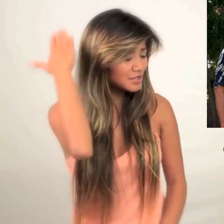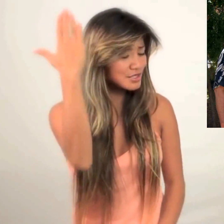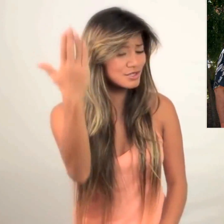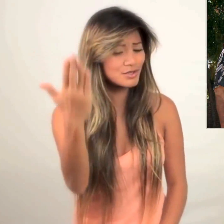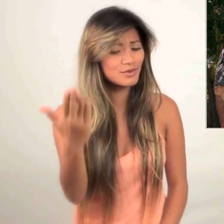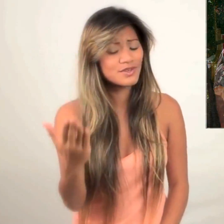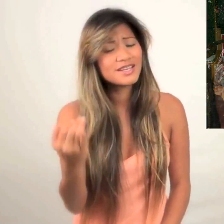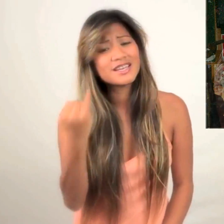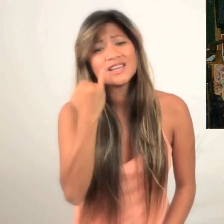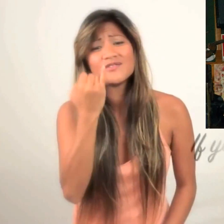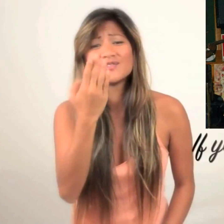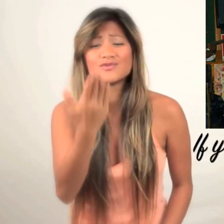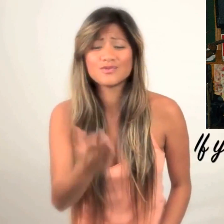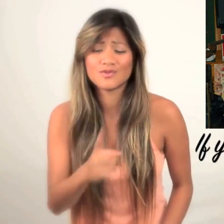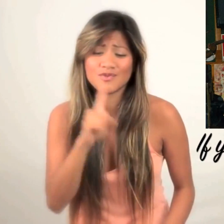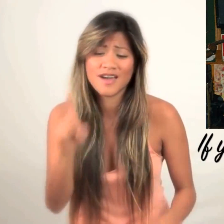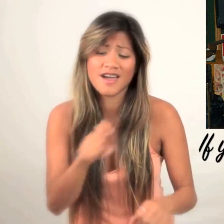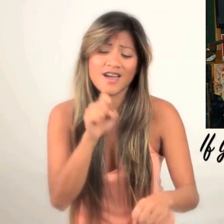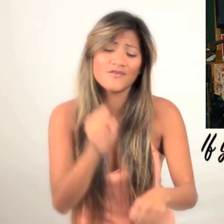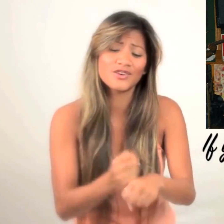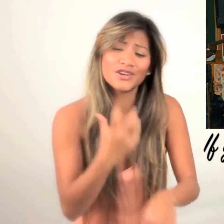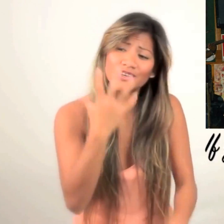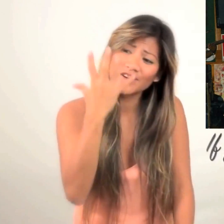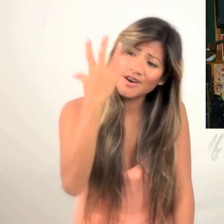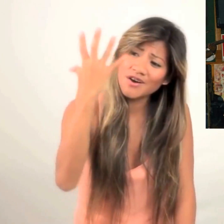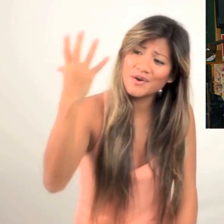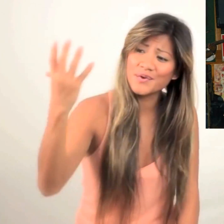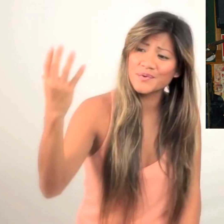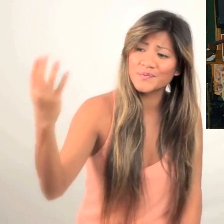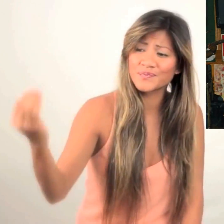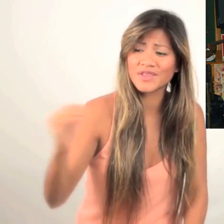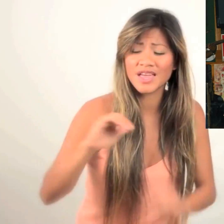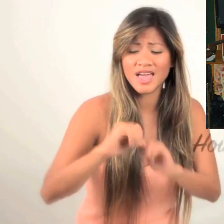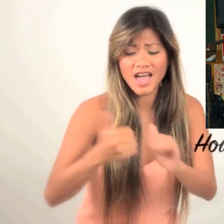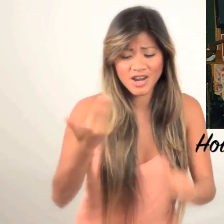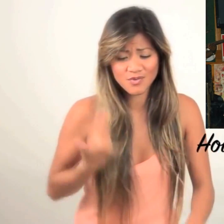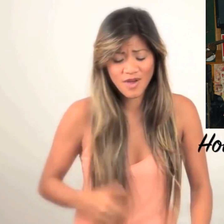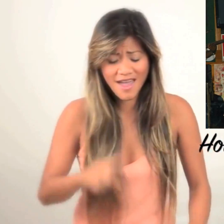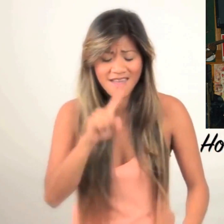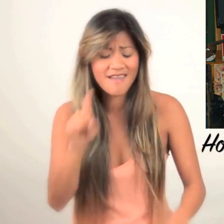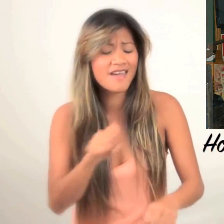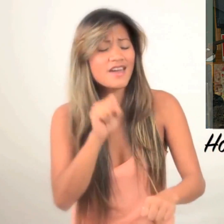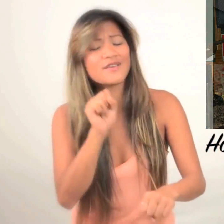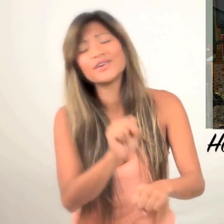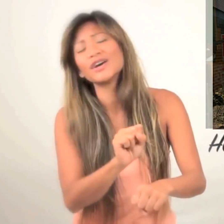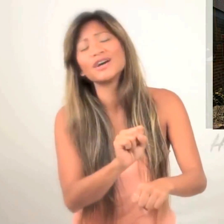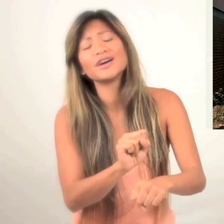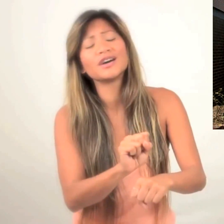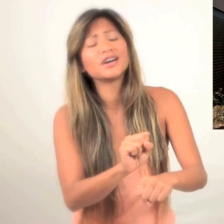you? If you were to go How do I ever,